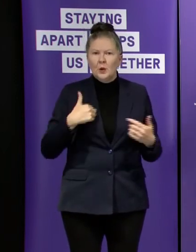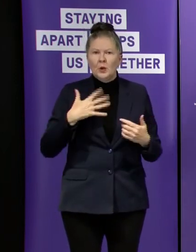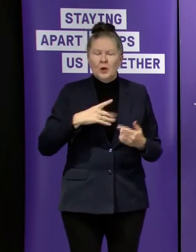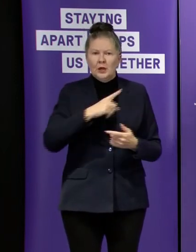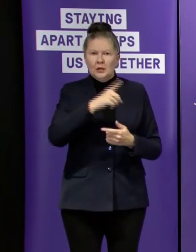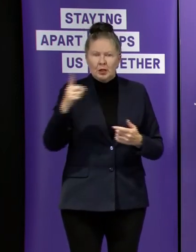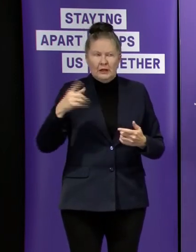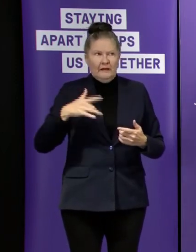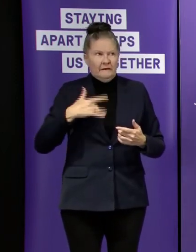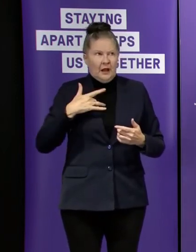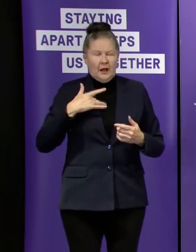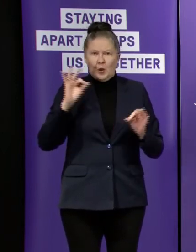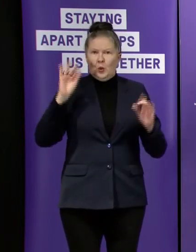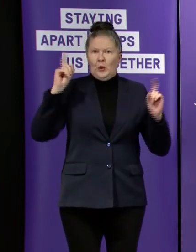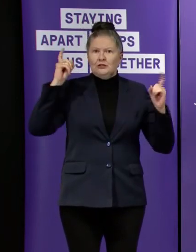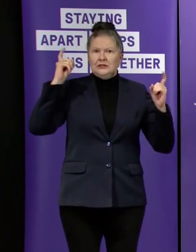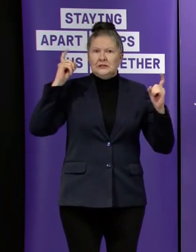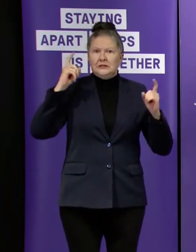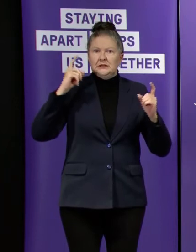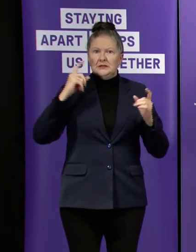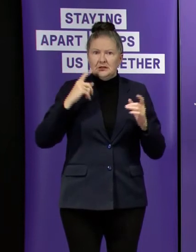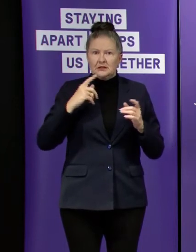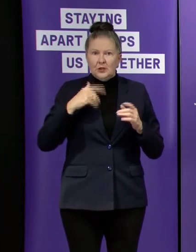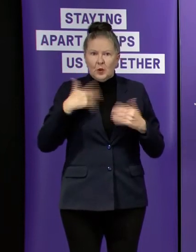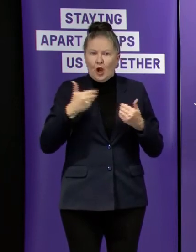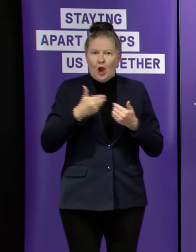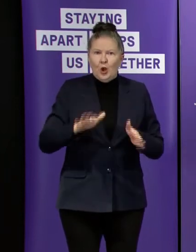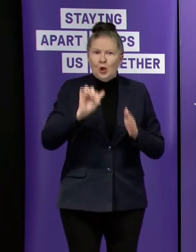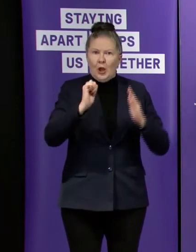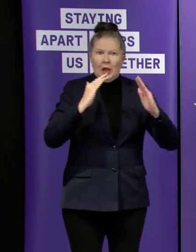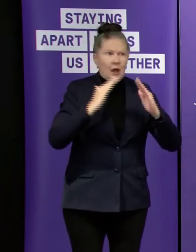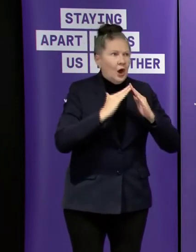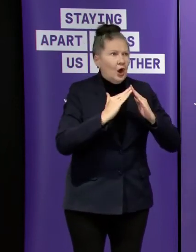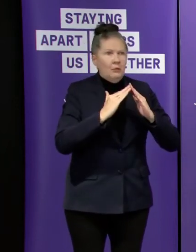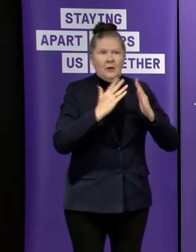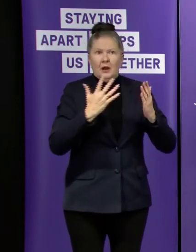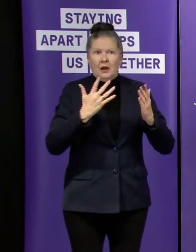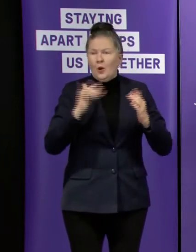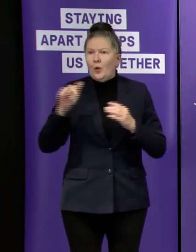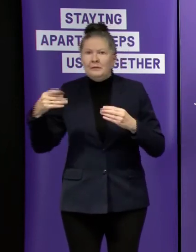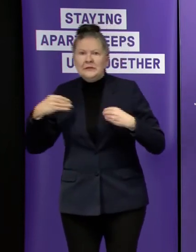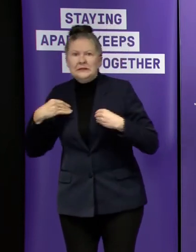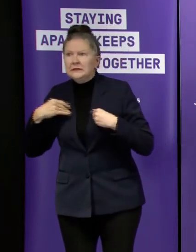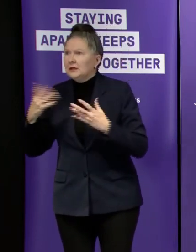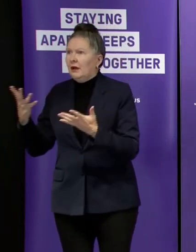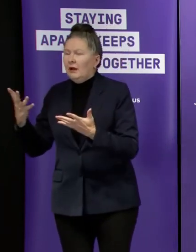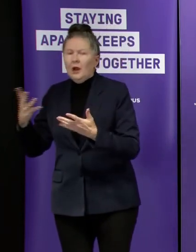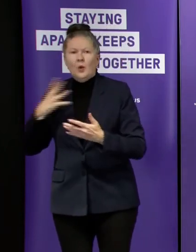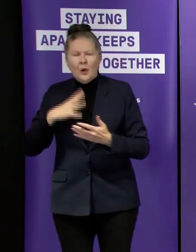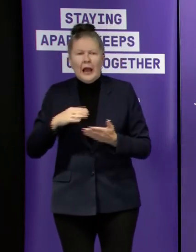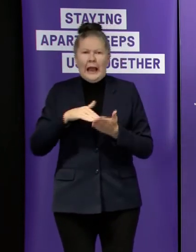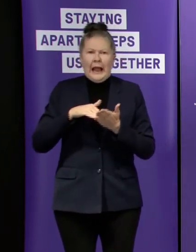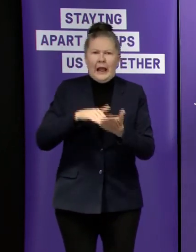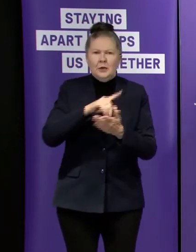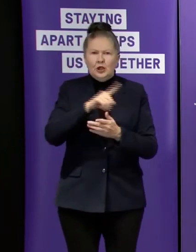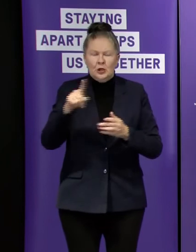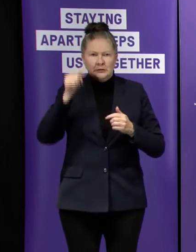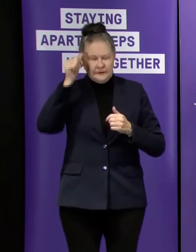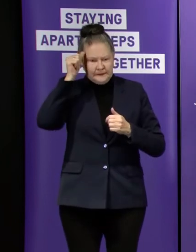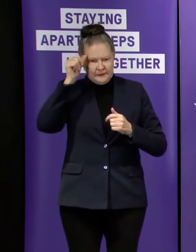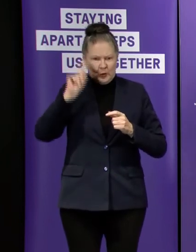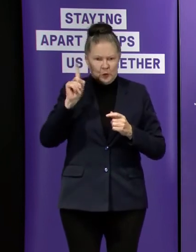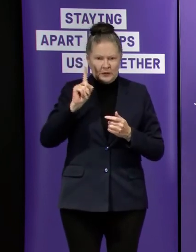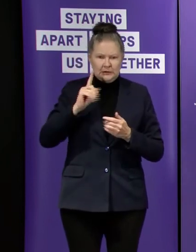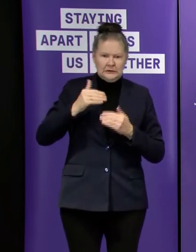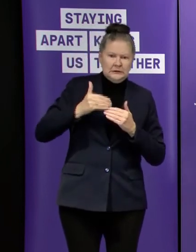who lose their homes or their businesses and we need to help tenants and landlords find some common ground that's